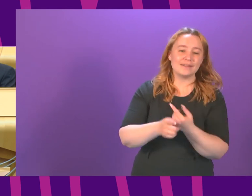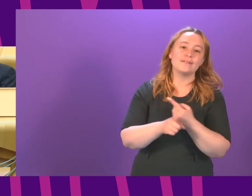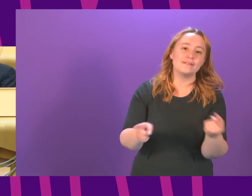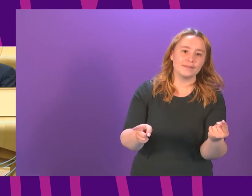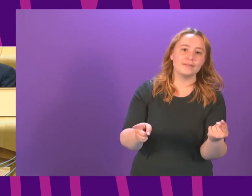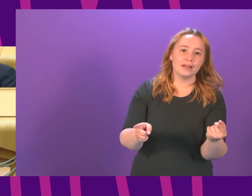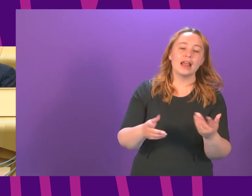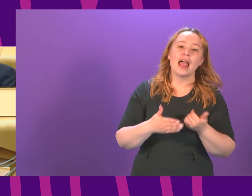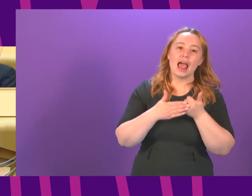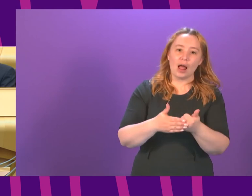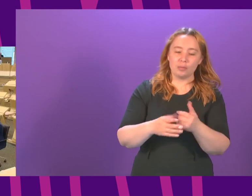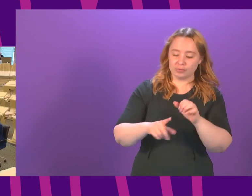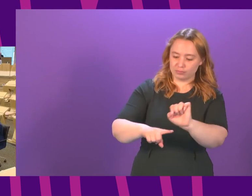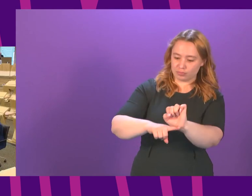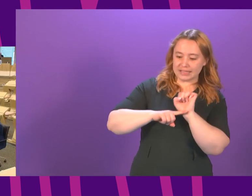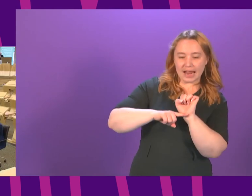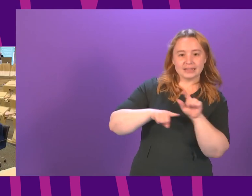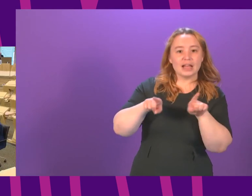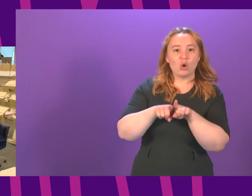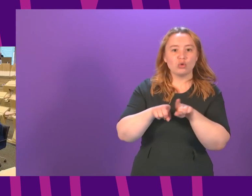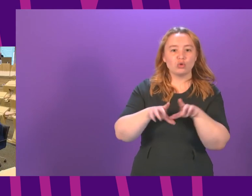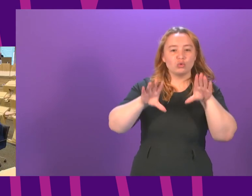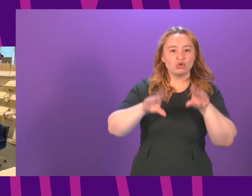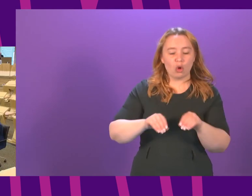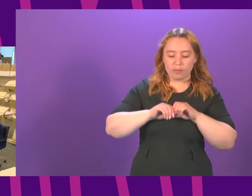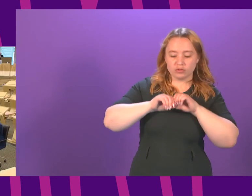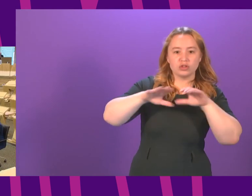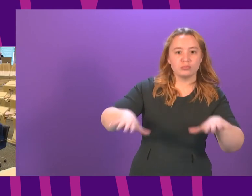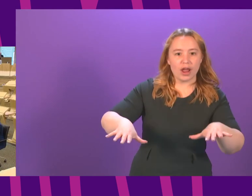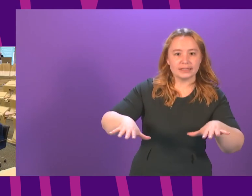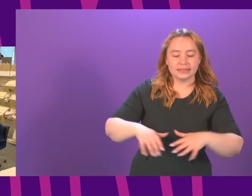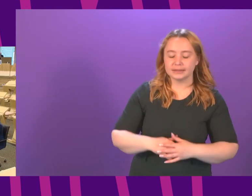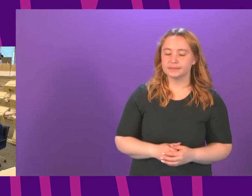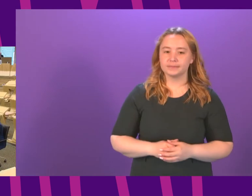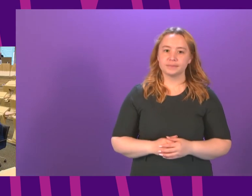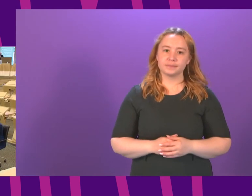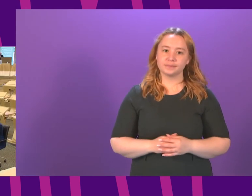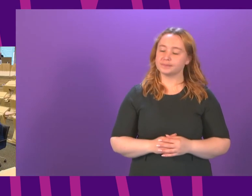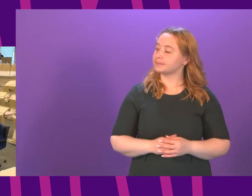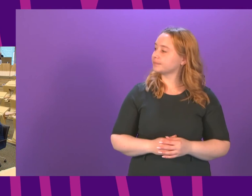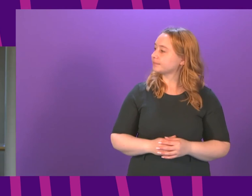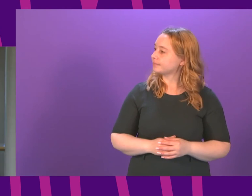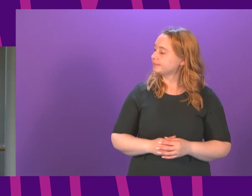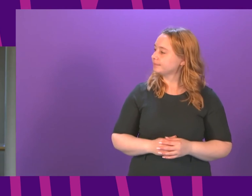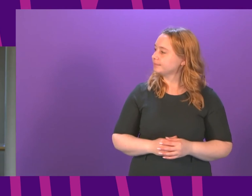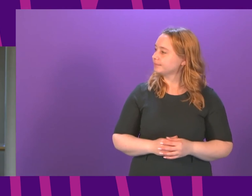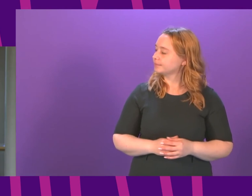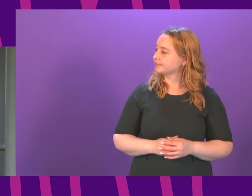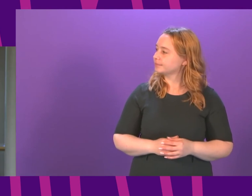and transmitting the virus John Mason to be followed by Paul O'Kane thank you the fan zone